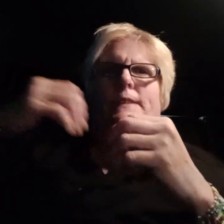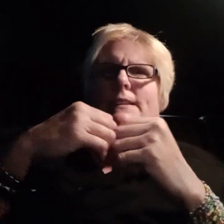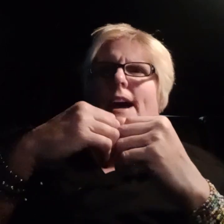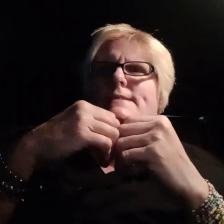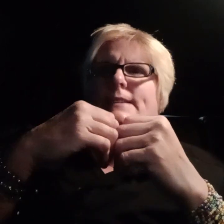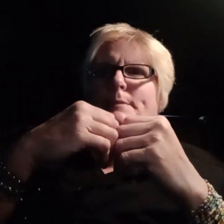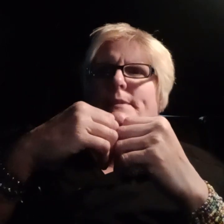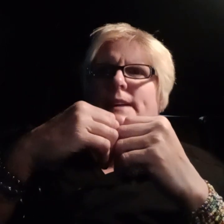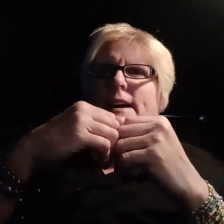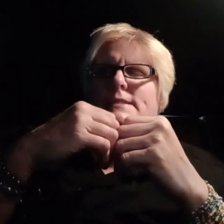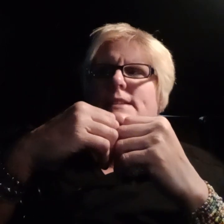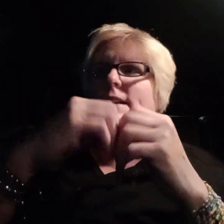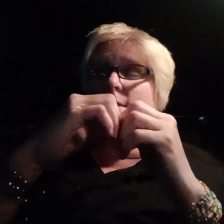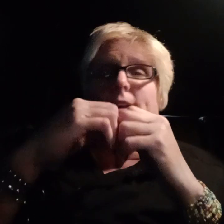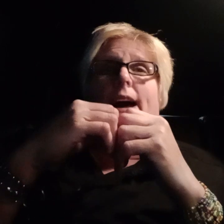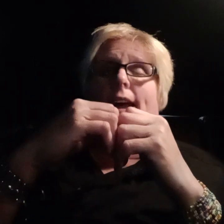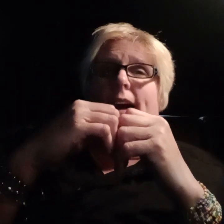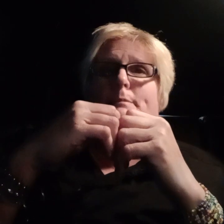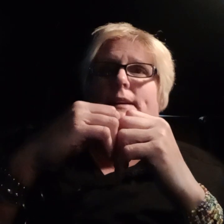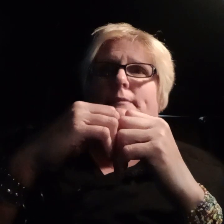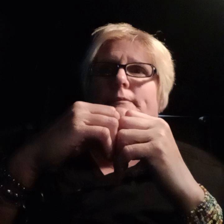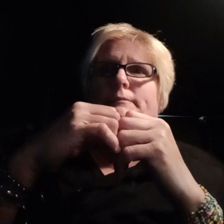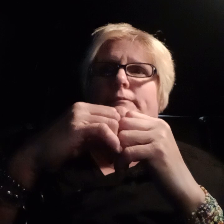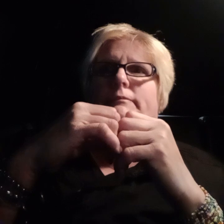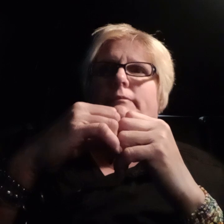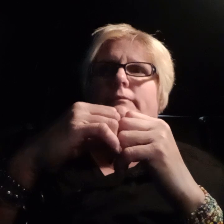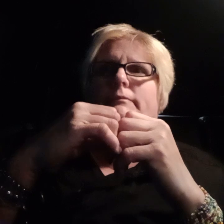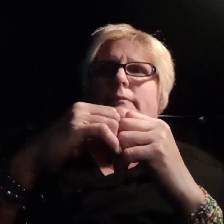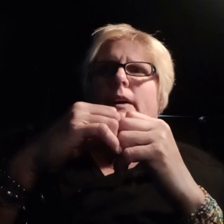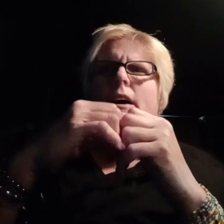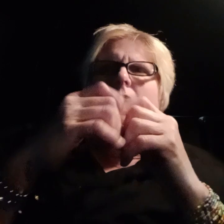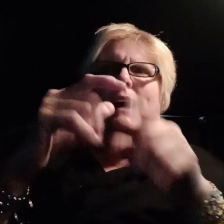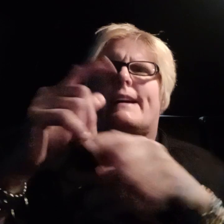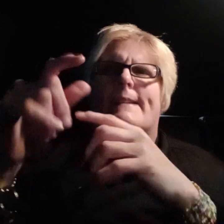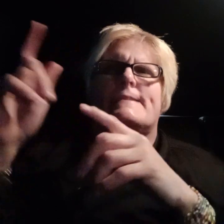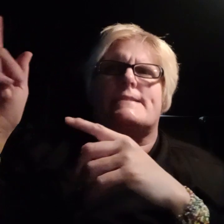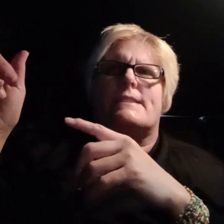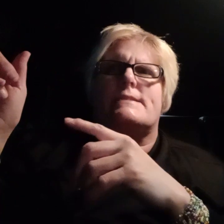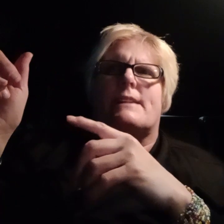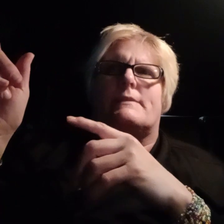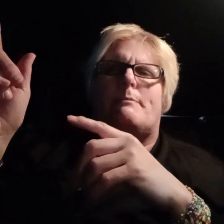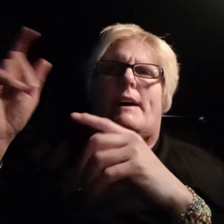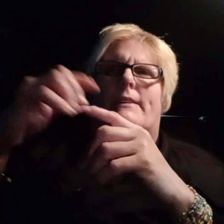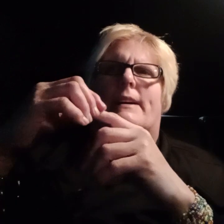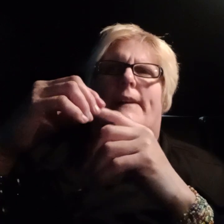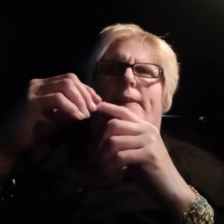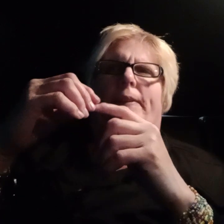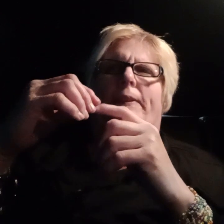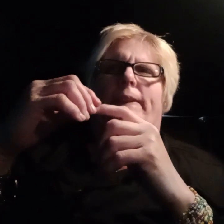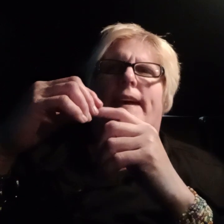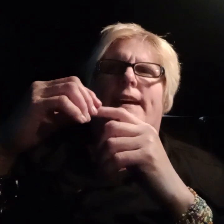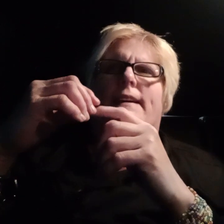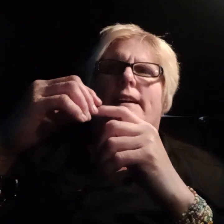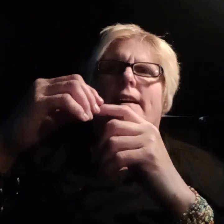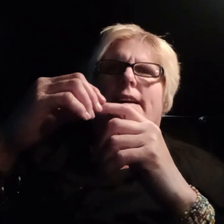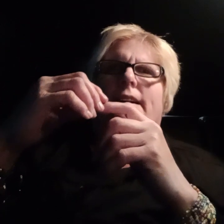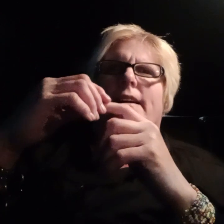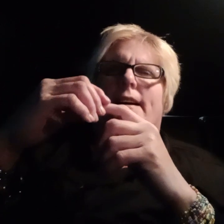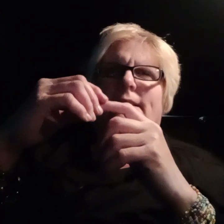the last couple days, and I'm not happy. I kind of said something about it, I think, a